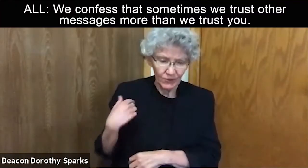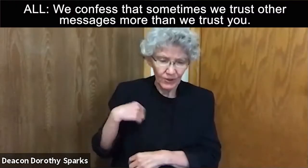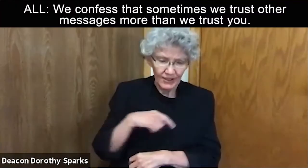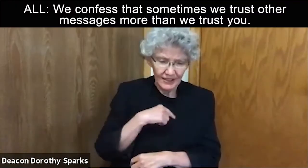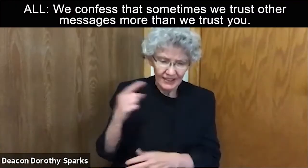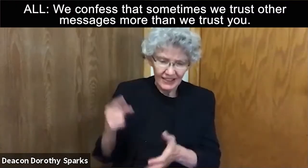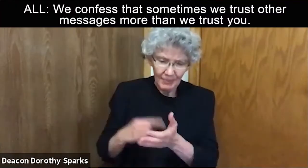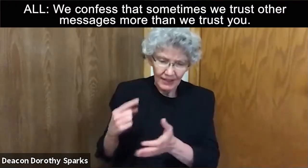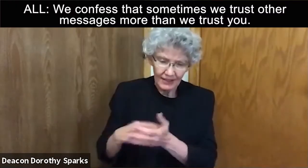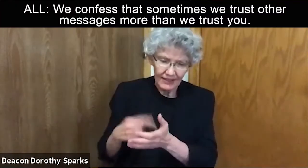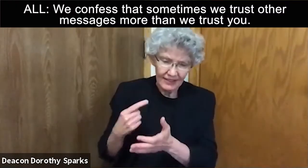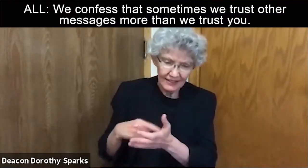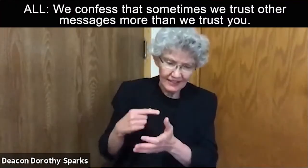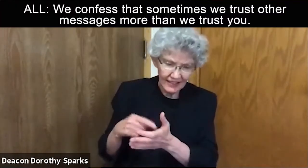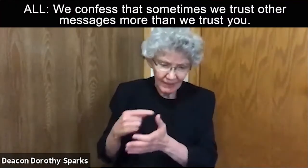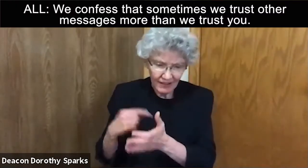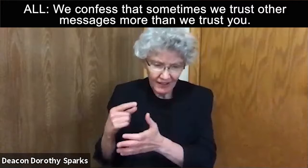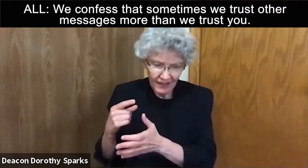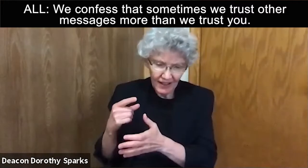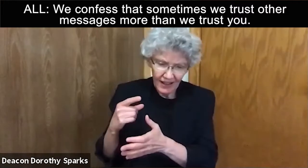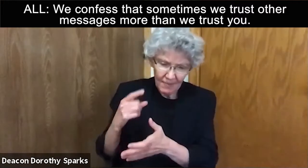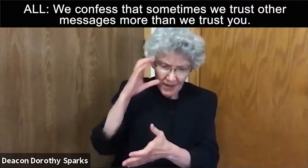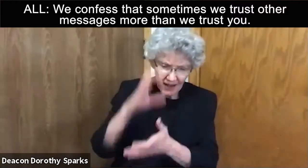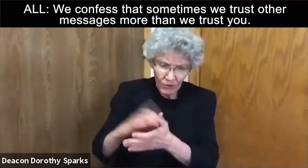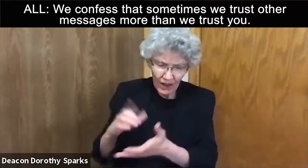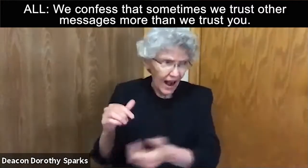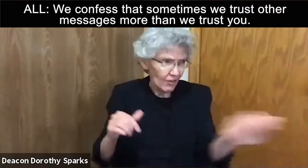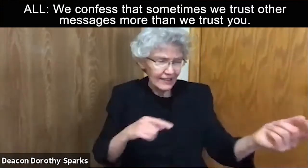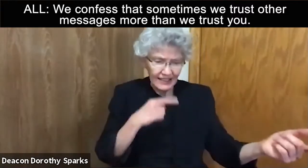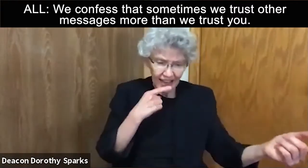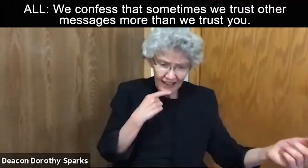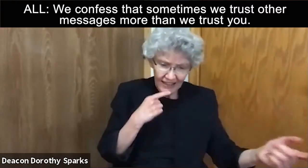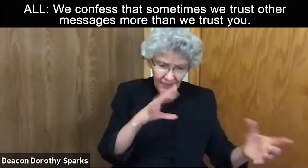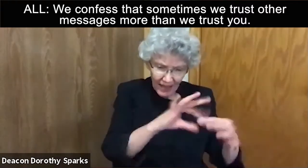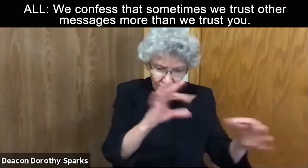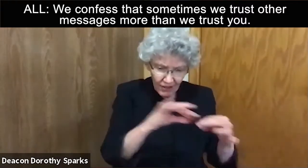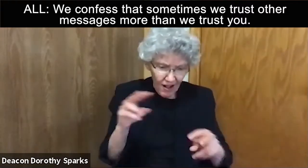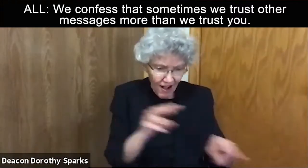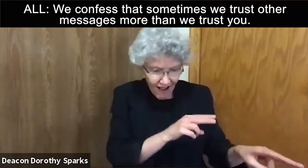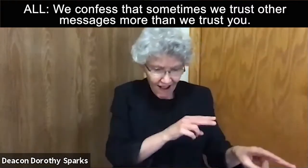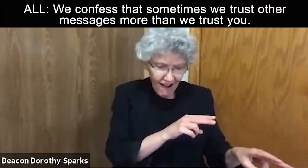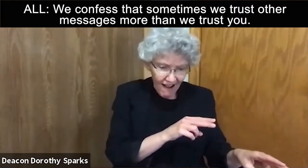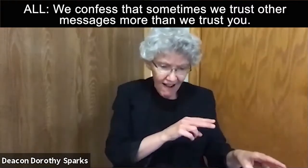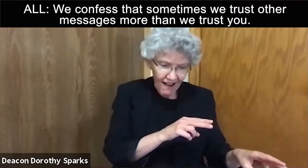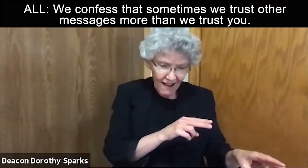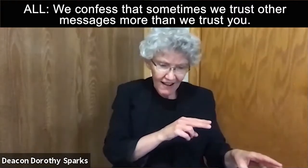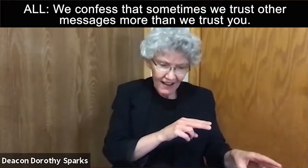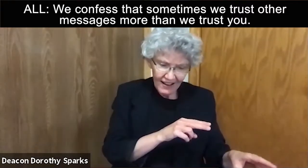Now confess that sometimes we trust other messages more